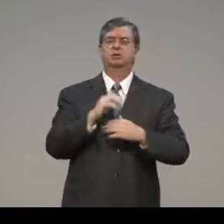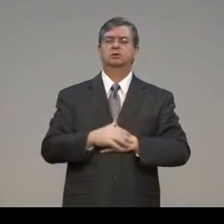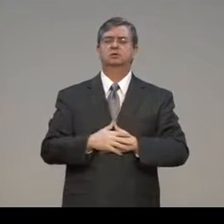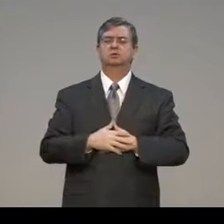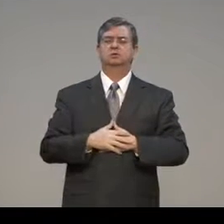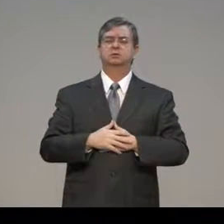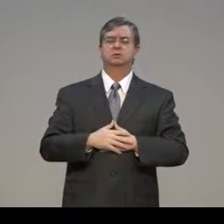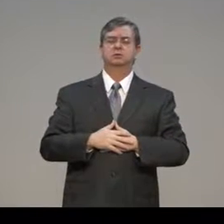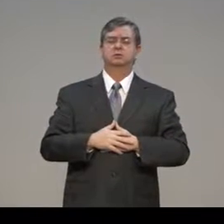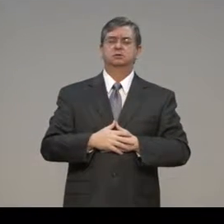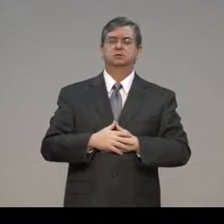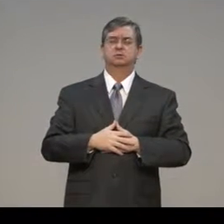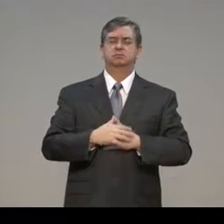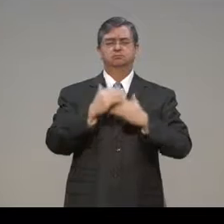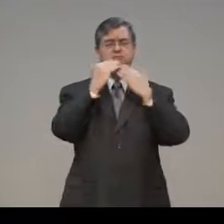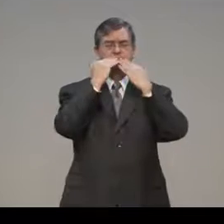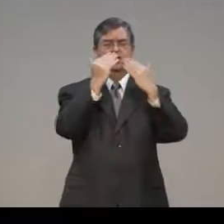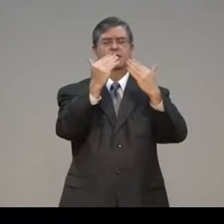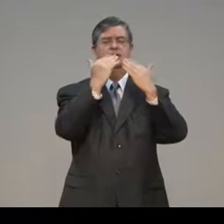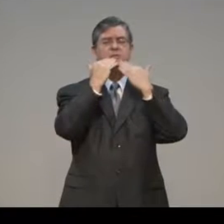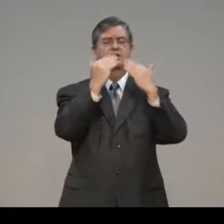And let the message be filled with the Holy Spirit.